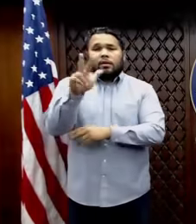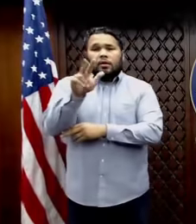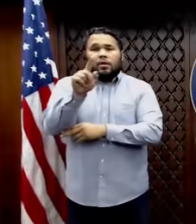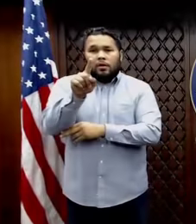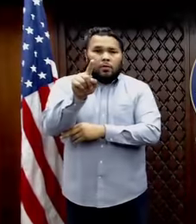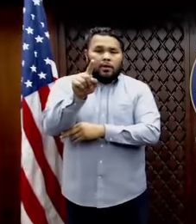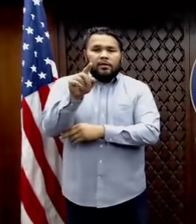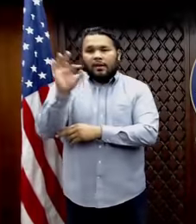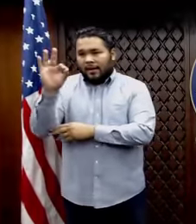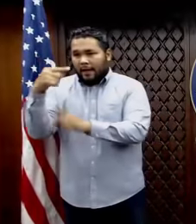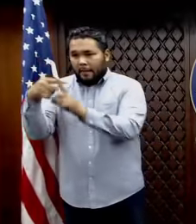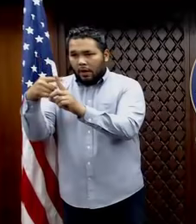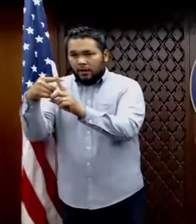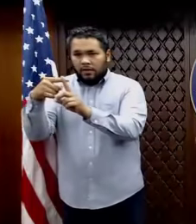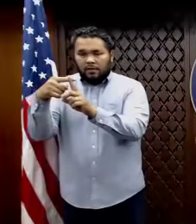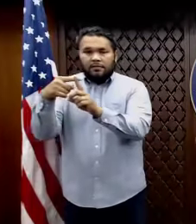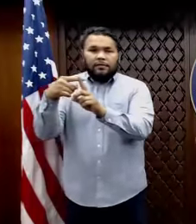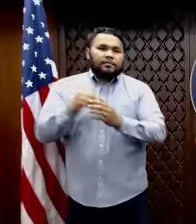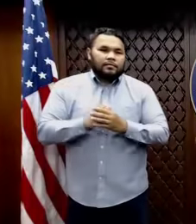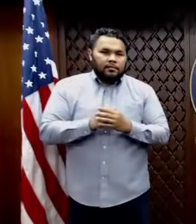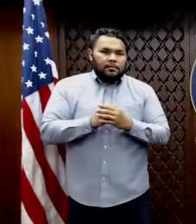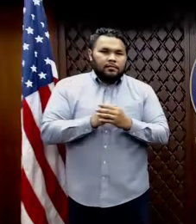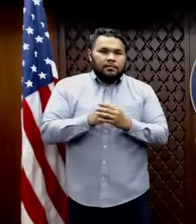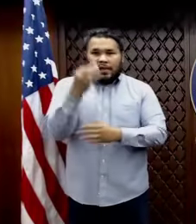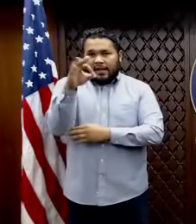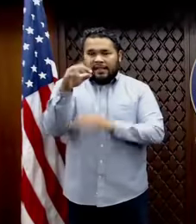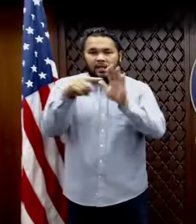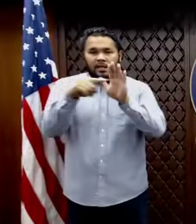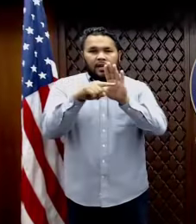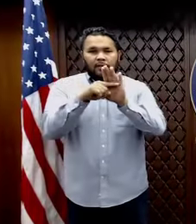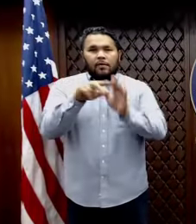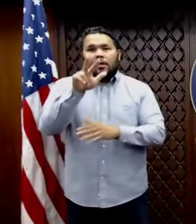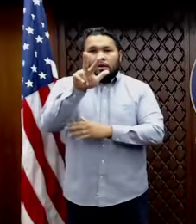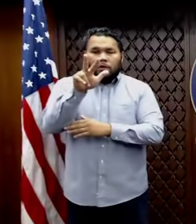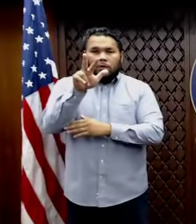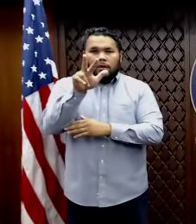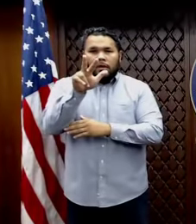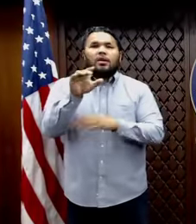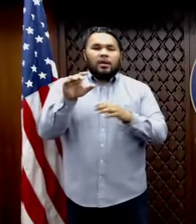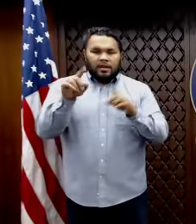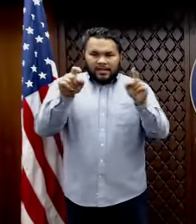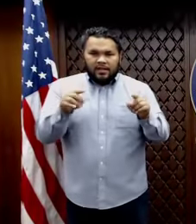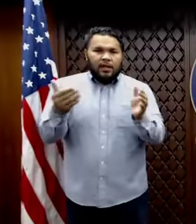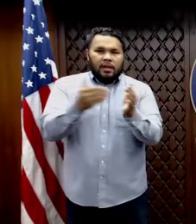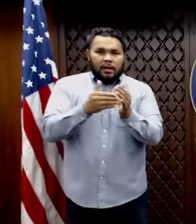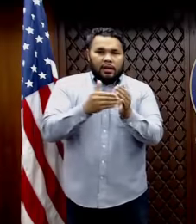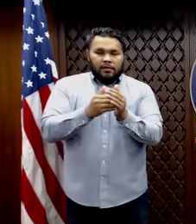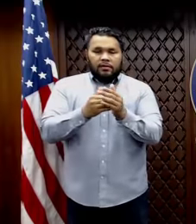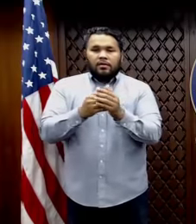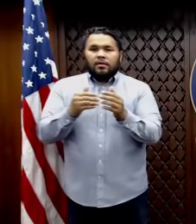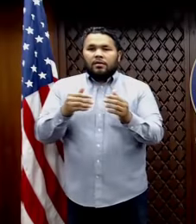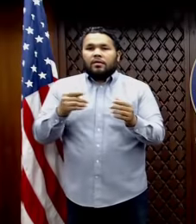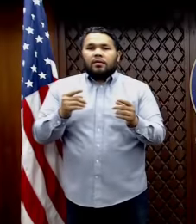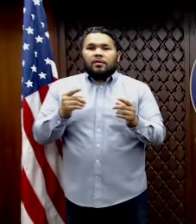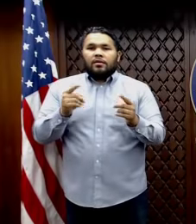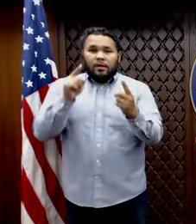positive COVID-19 cases, 19 negative, and three reruns. To date, we have had almost 500